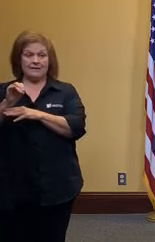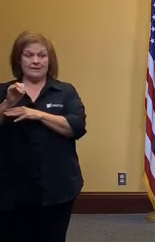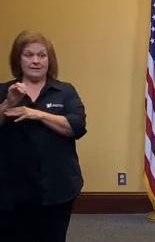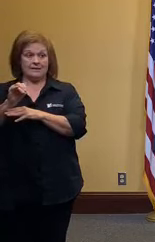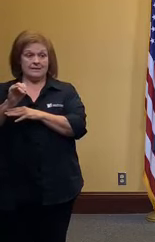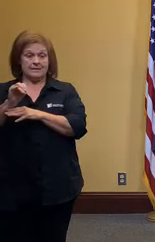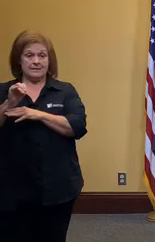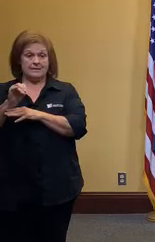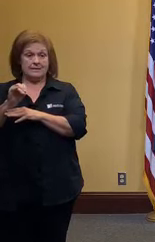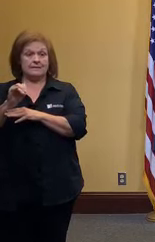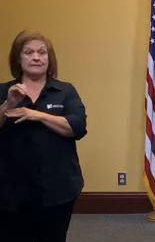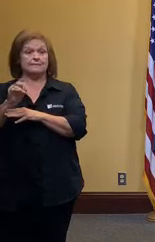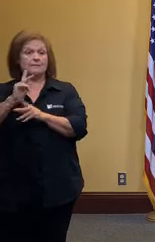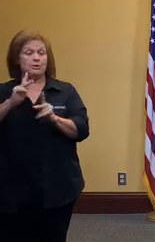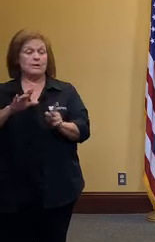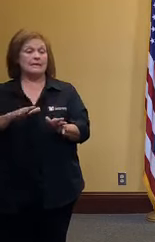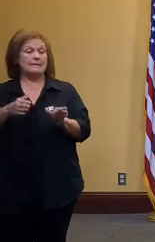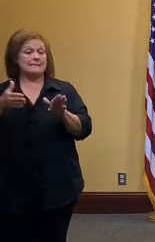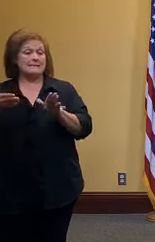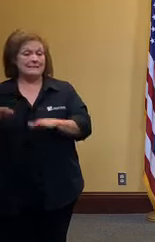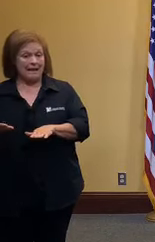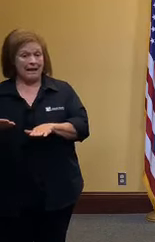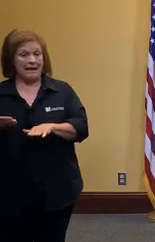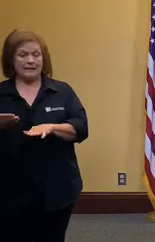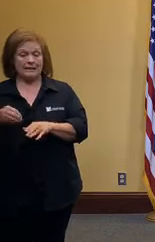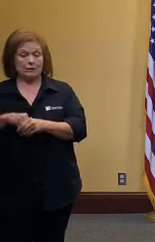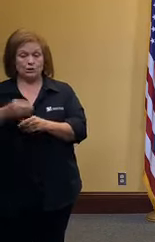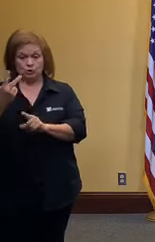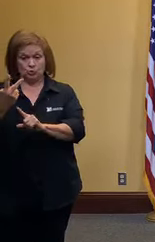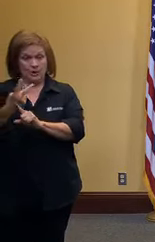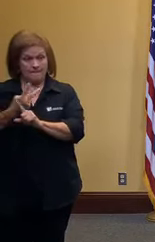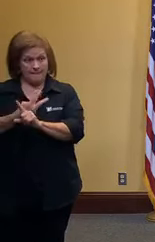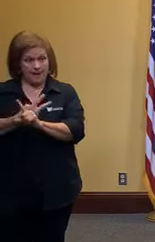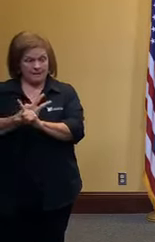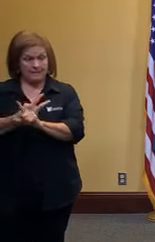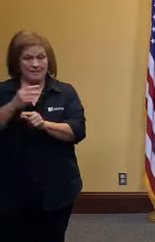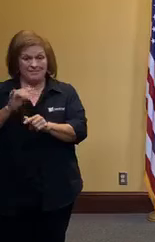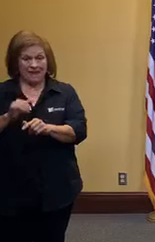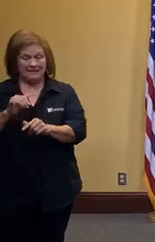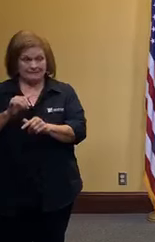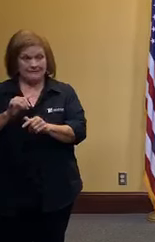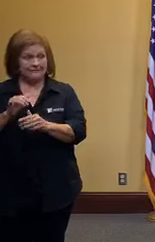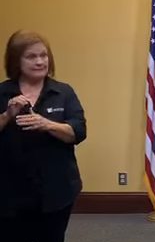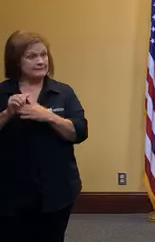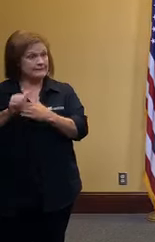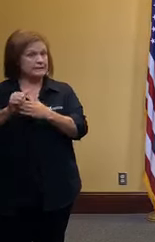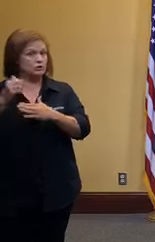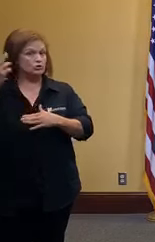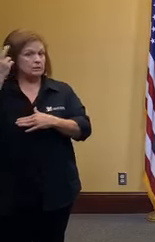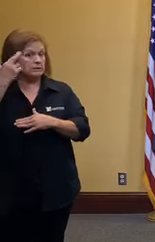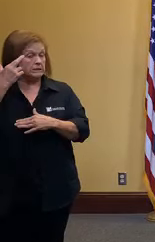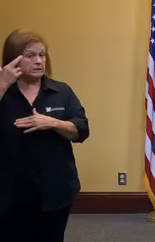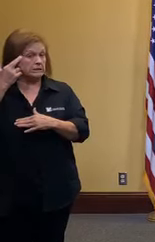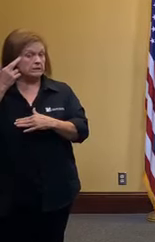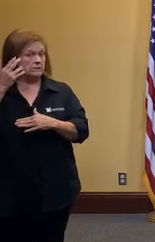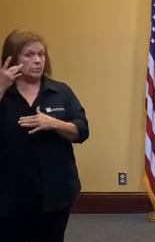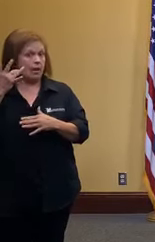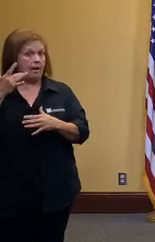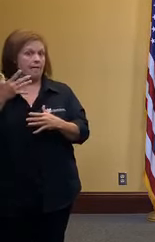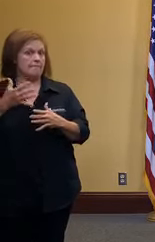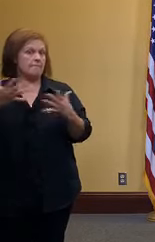members and neighbors have died from covid in two months it has become the leading cause of death in our state in two months